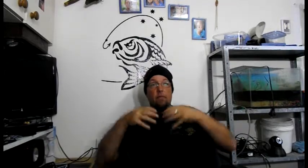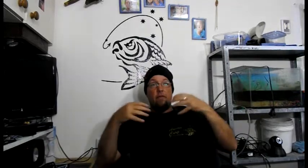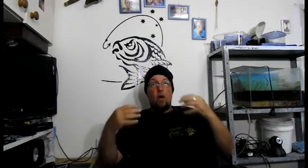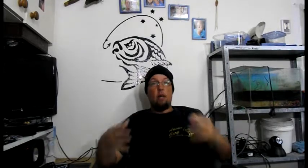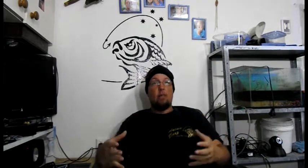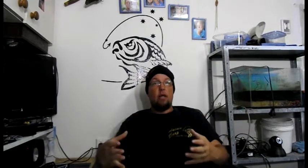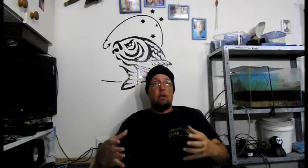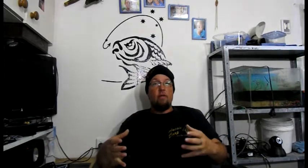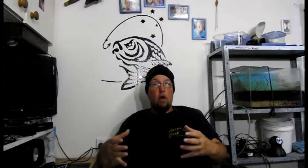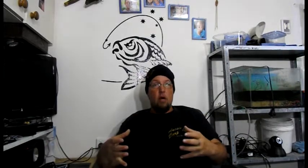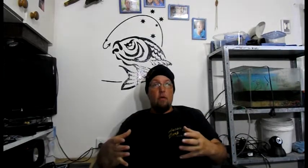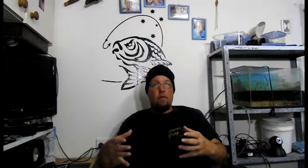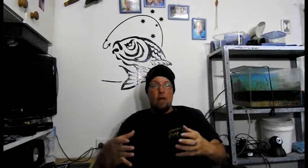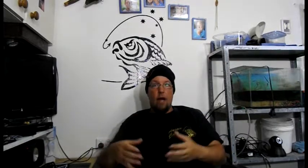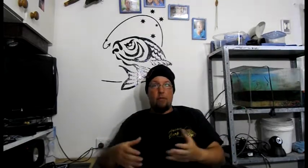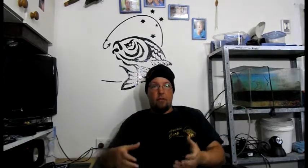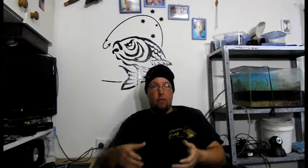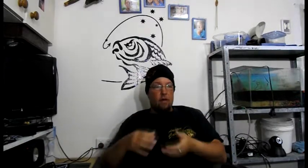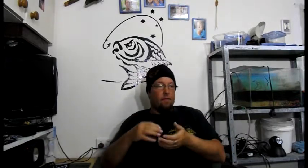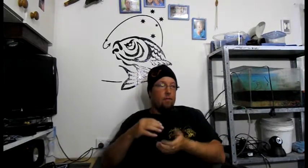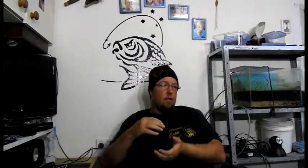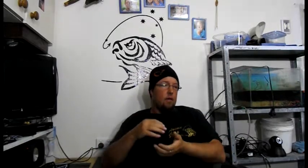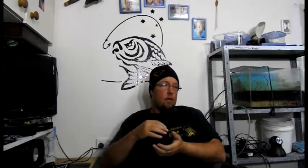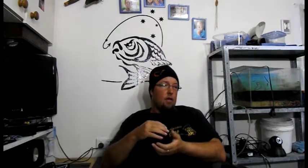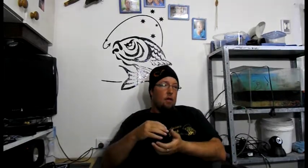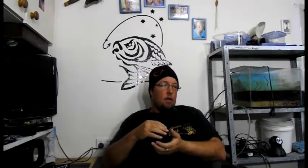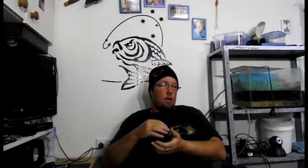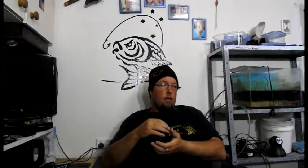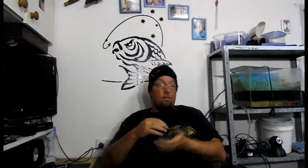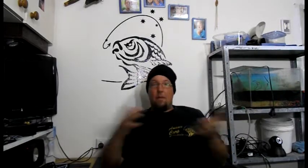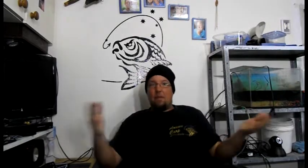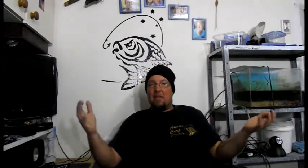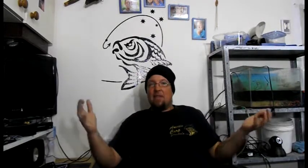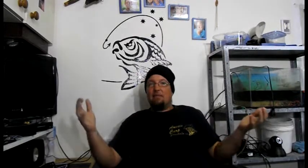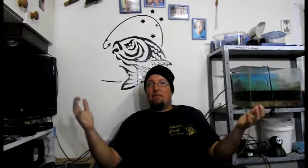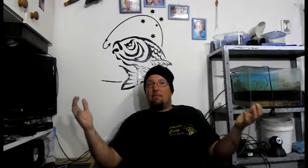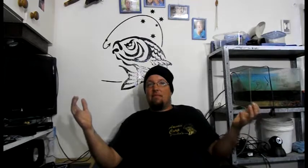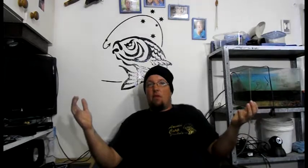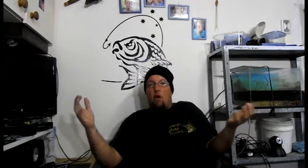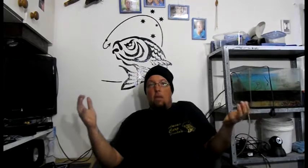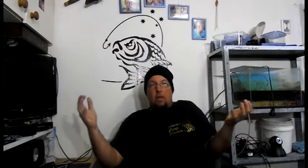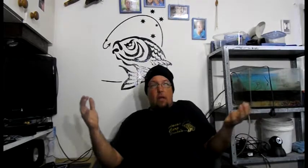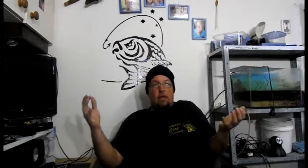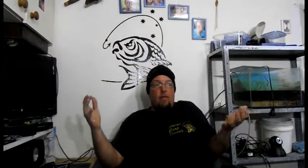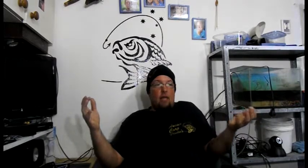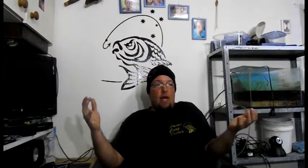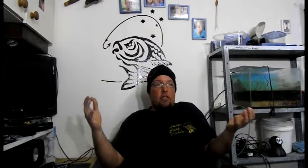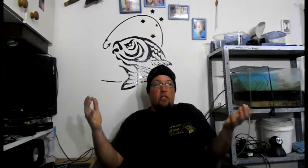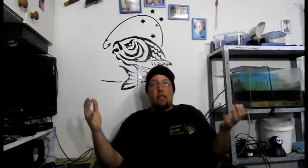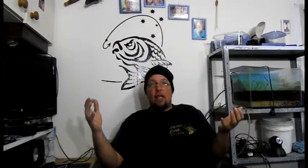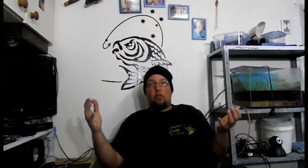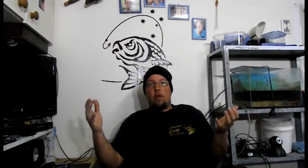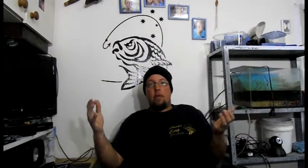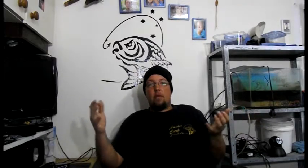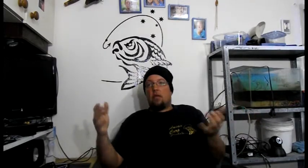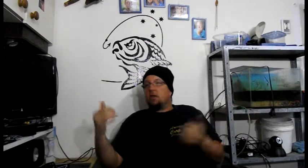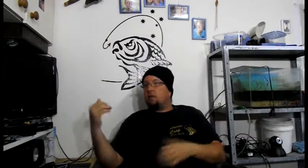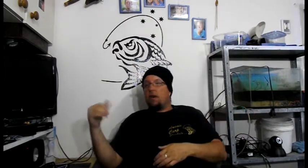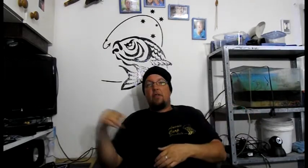provide a better environment for carp to thrive. For me, I believe in a large sense that that's great because, well, I fish